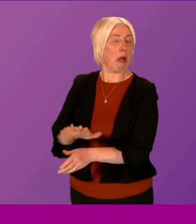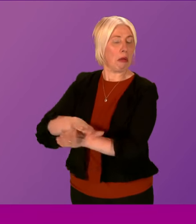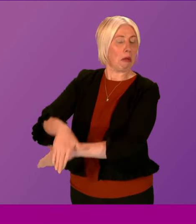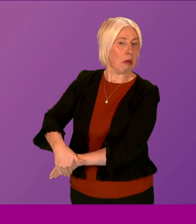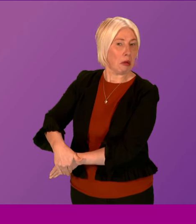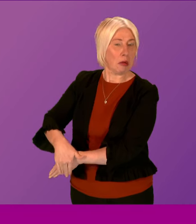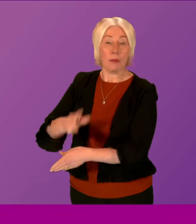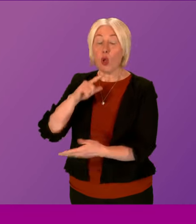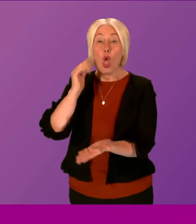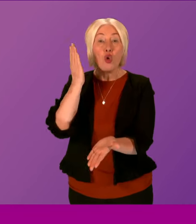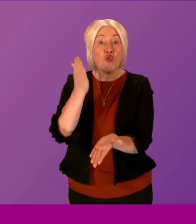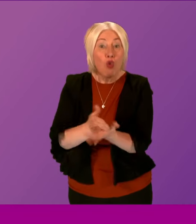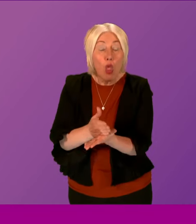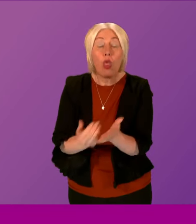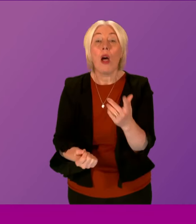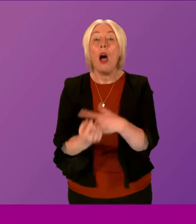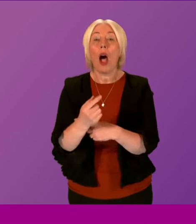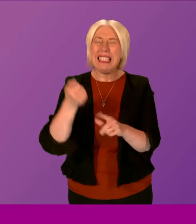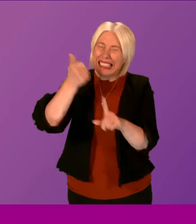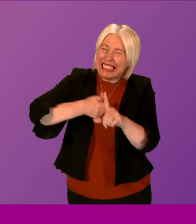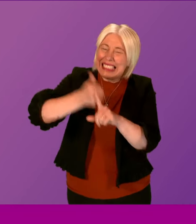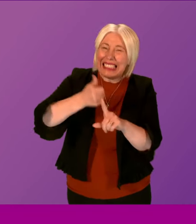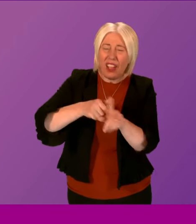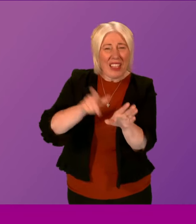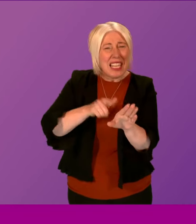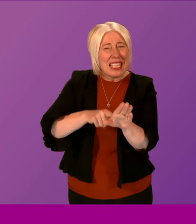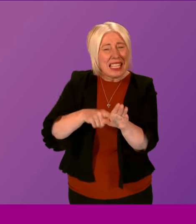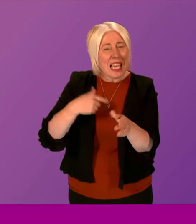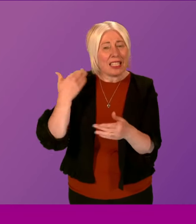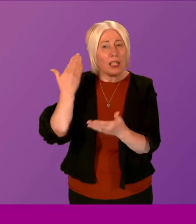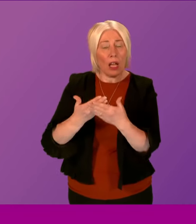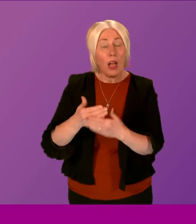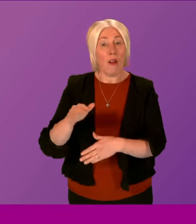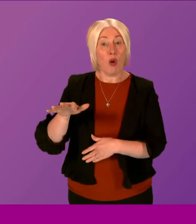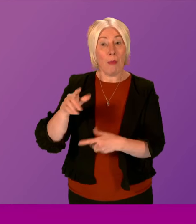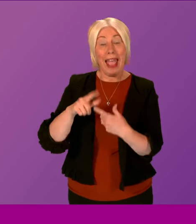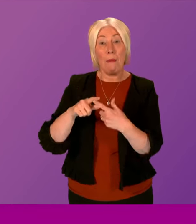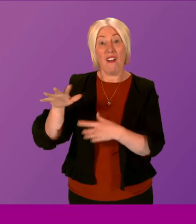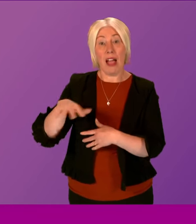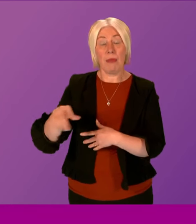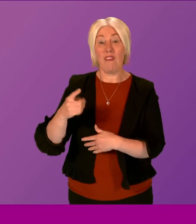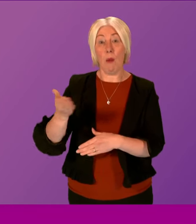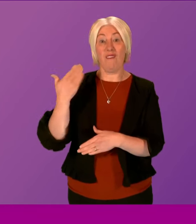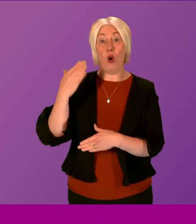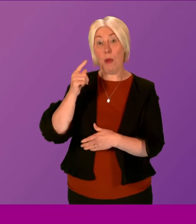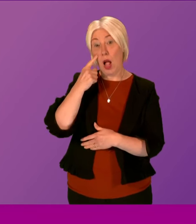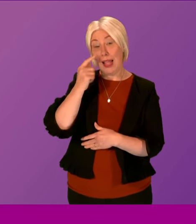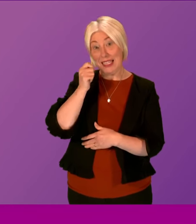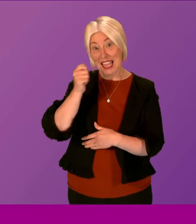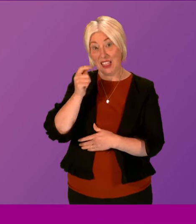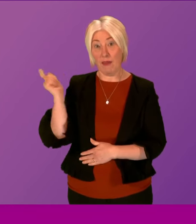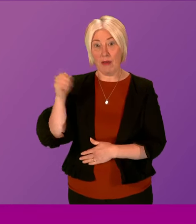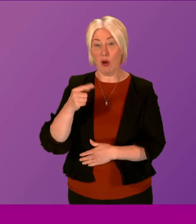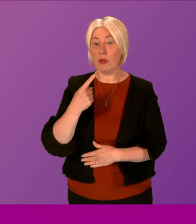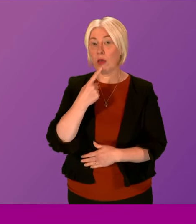emerged after years of campaigning by Emma's family when a former detective, Gerry Gallagher, stepped forward as a whistleblower.